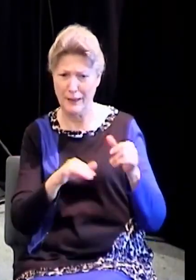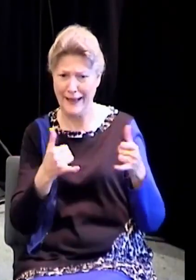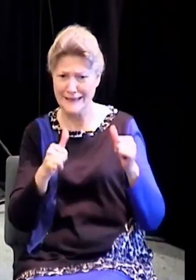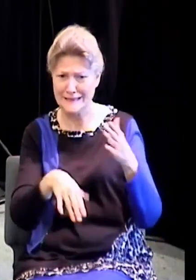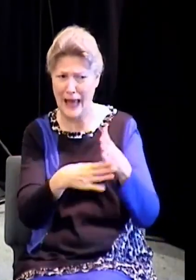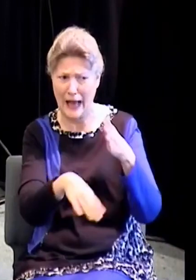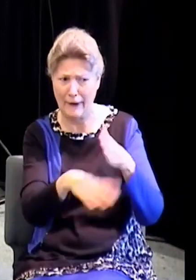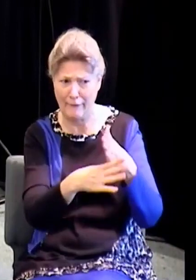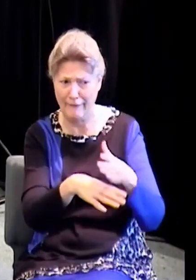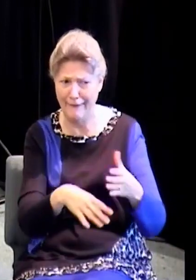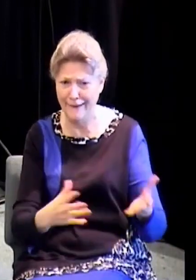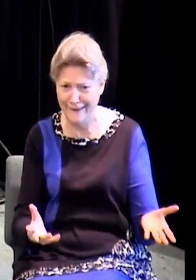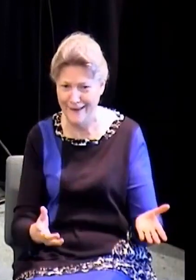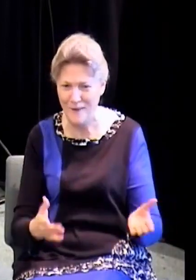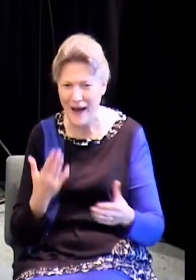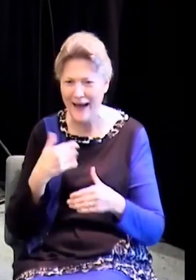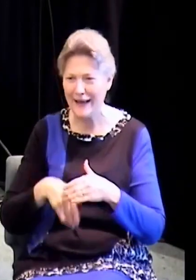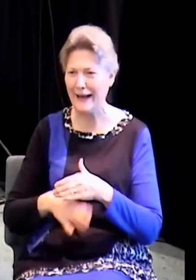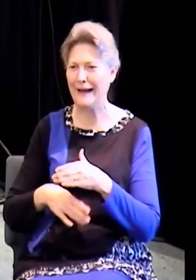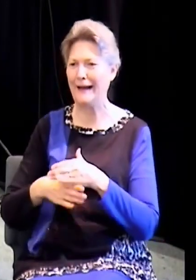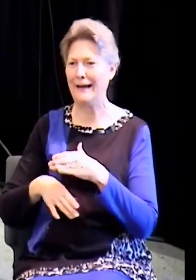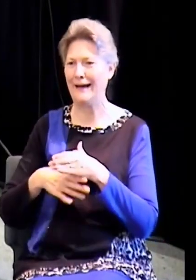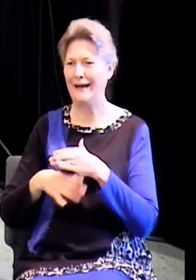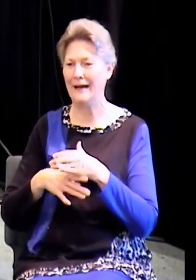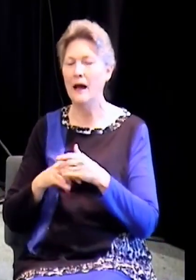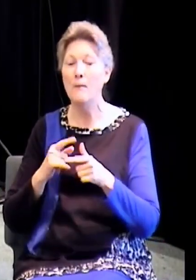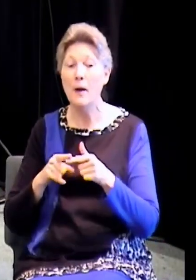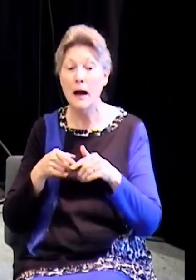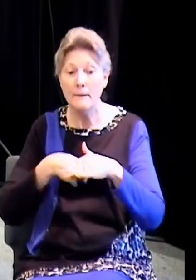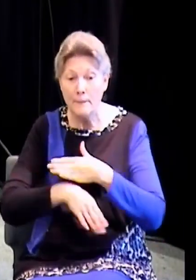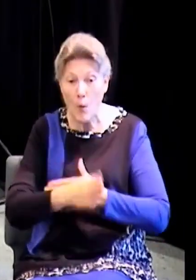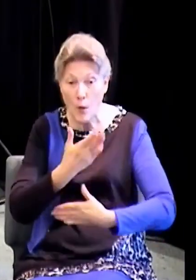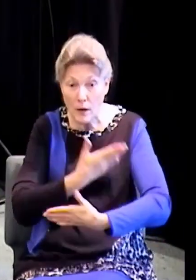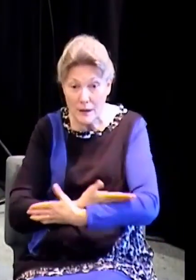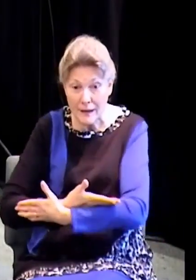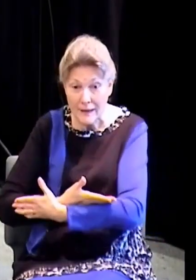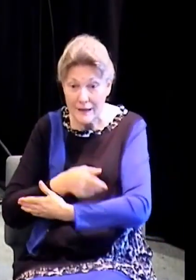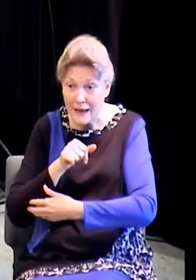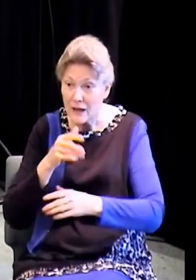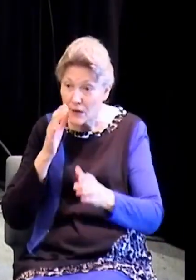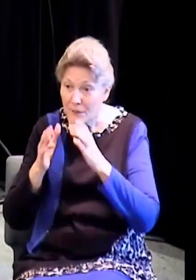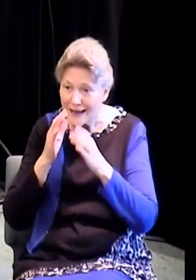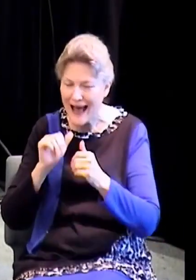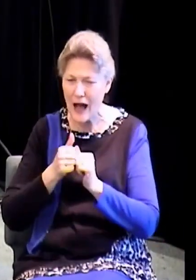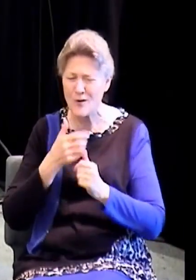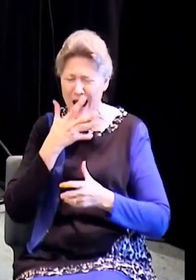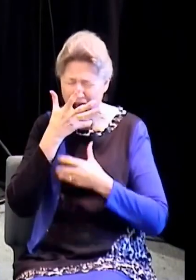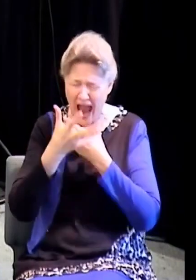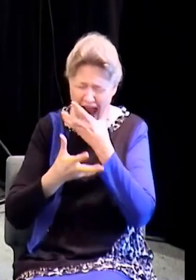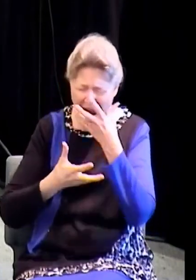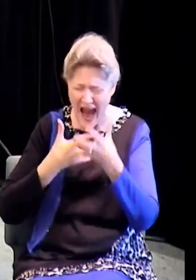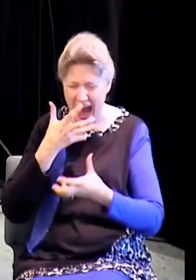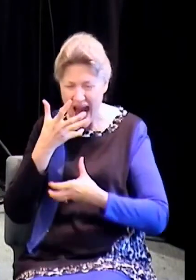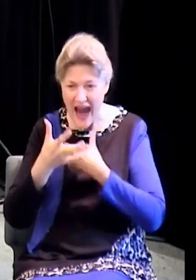communicate with their mouth. They cry and they communicate. Lots of things change when we're born